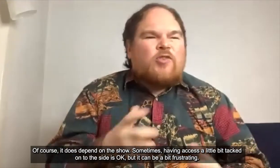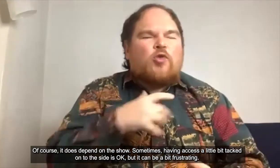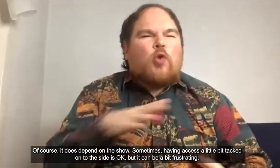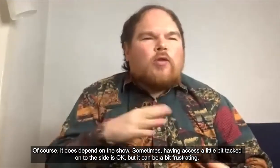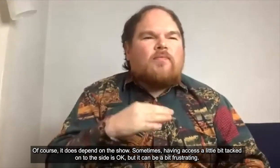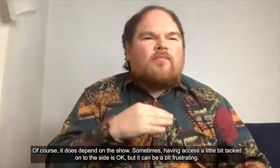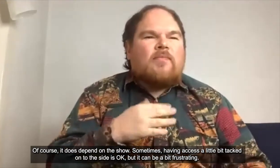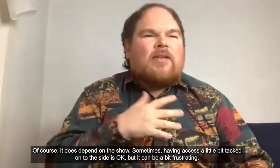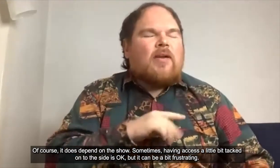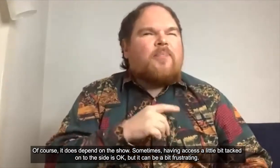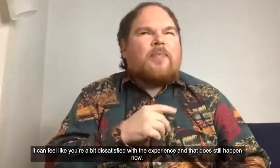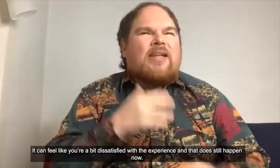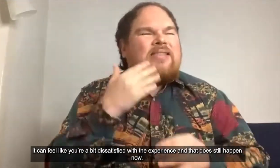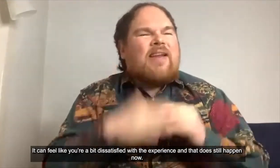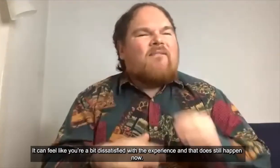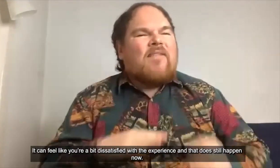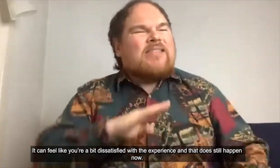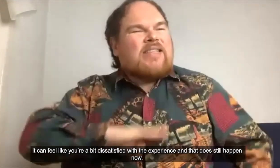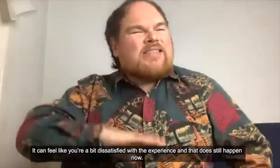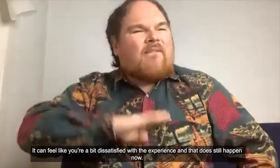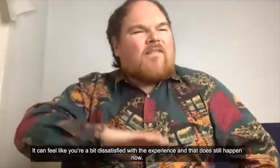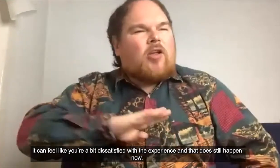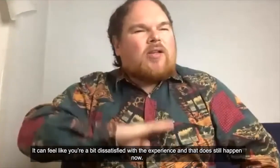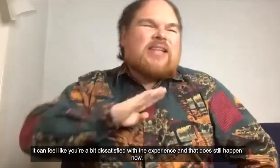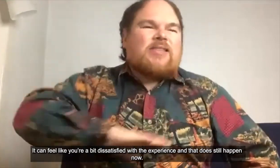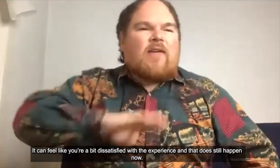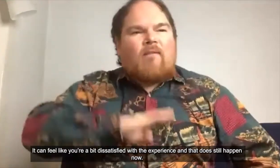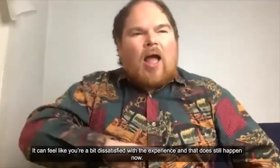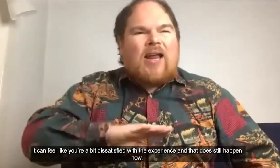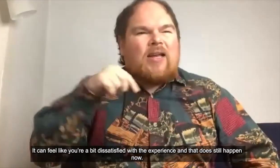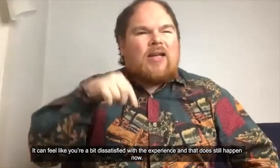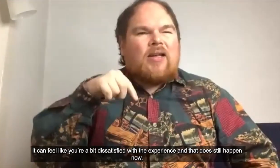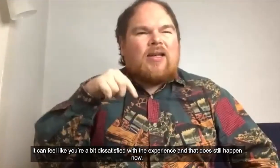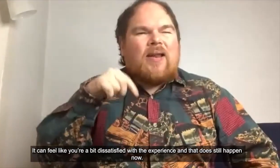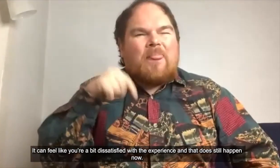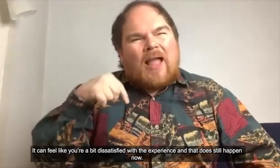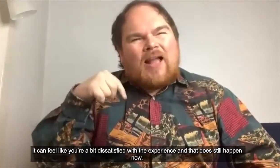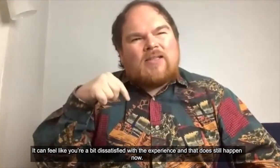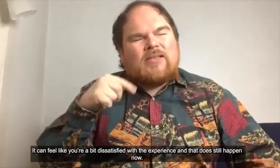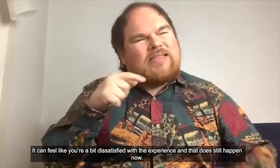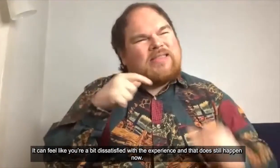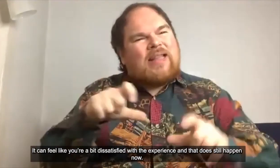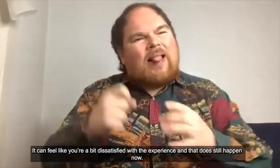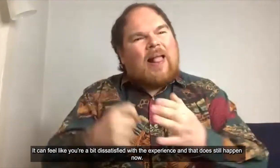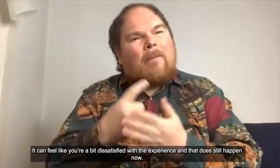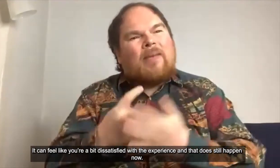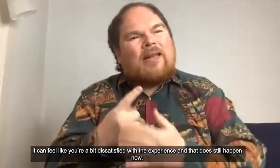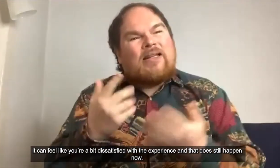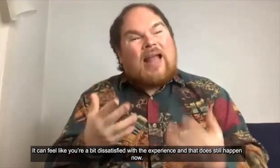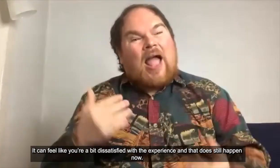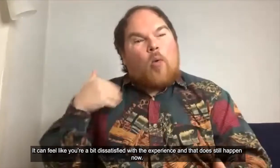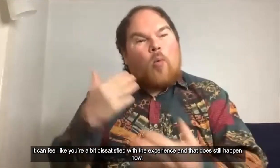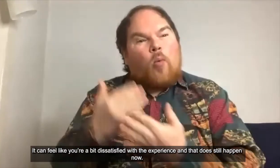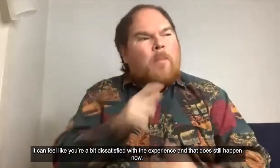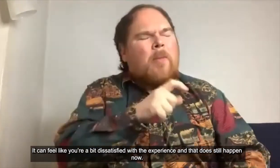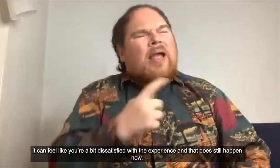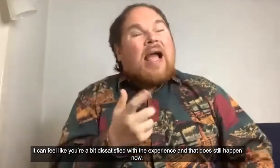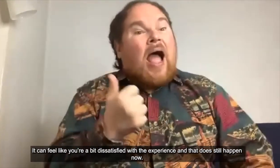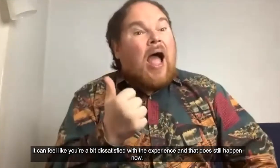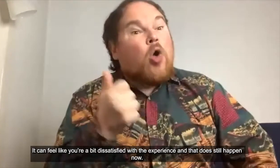frustrating it can feel like you're a bit dissatisfied with the experience and that does still happen now